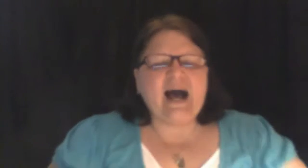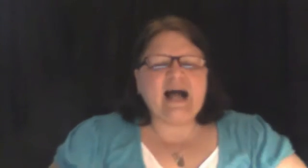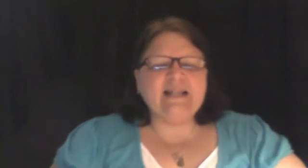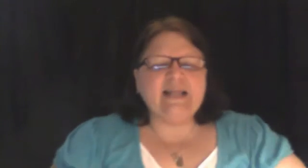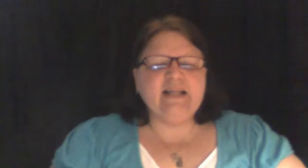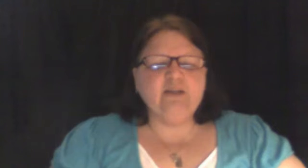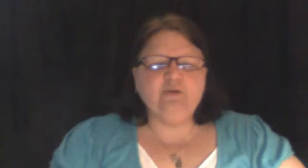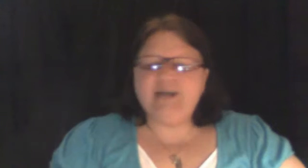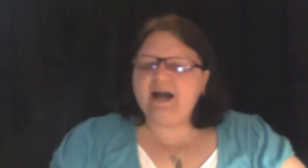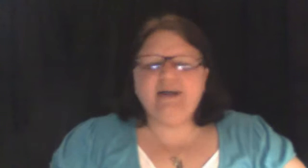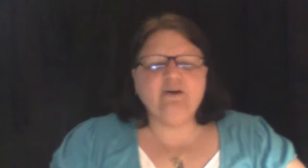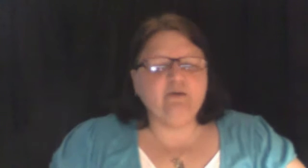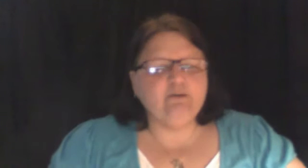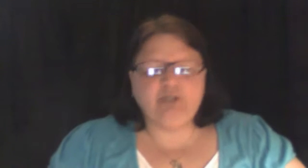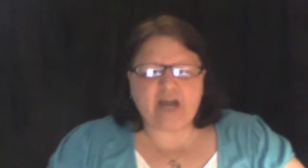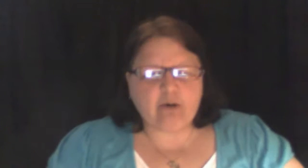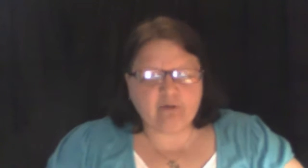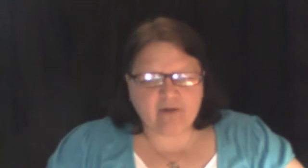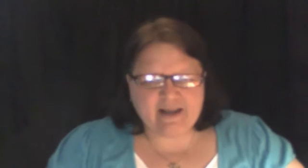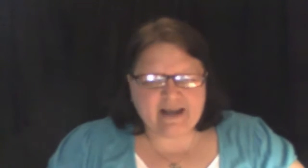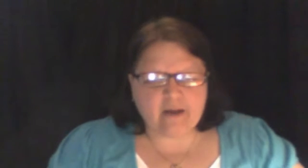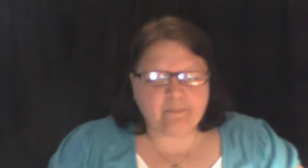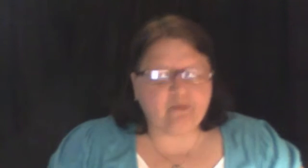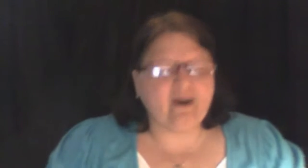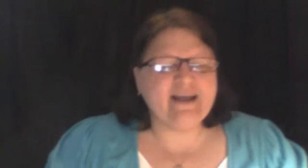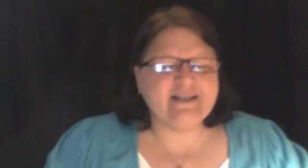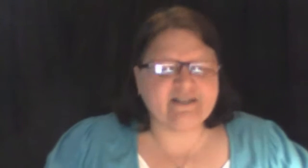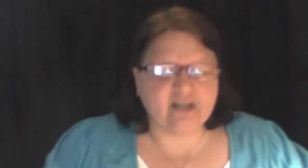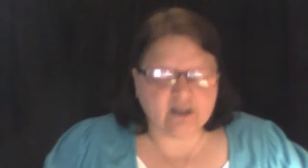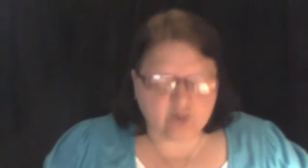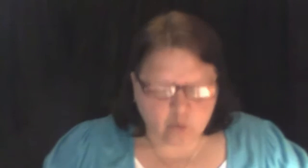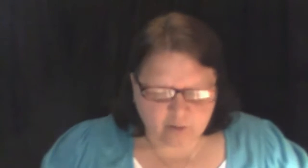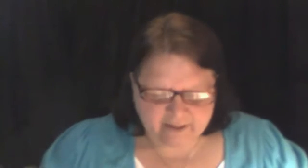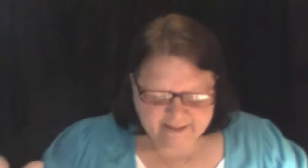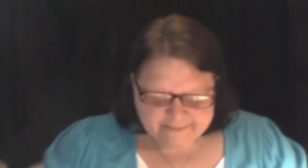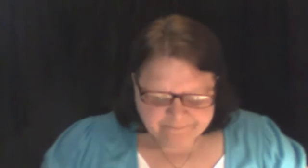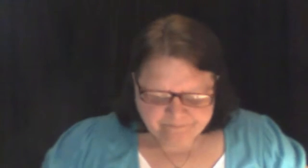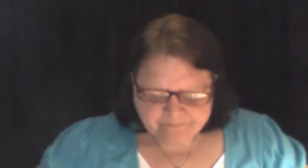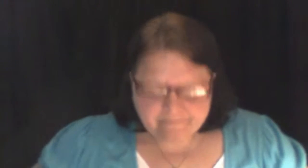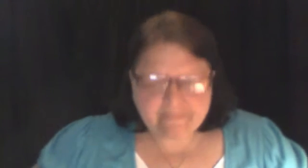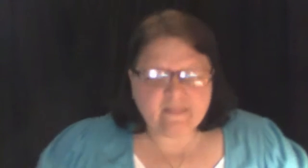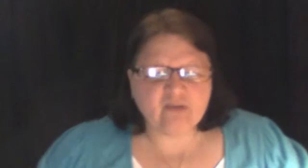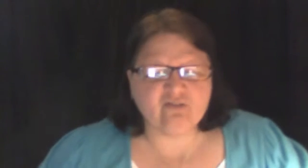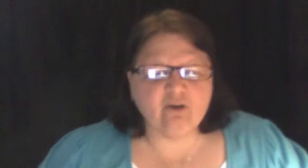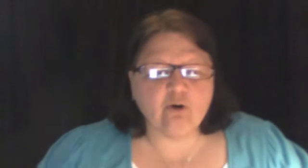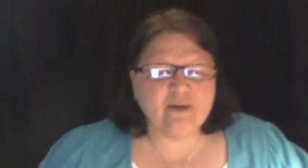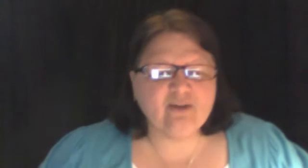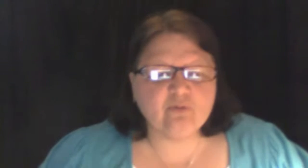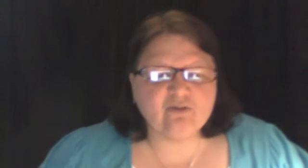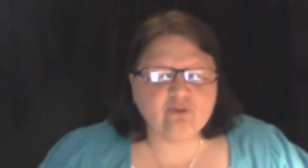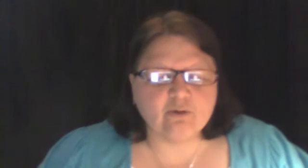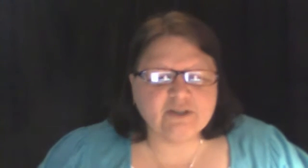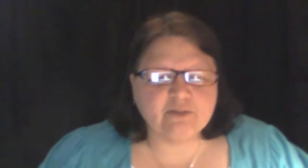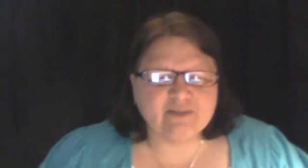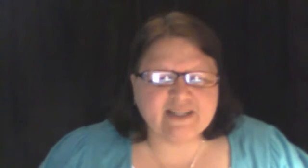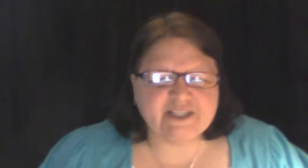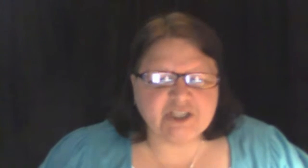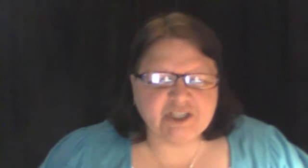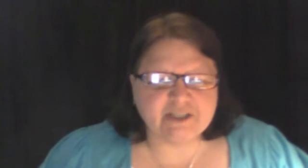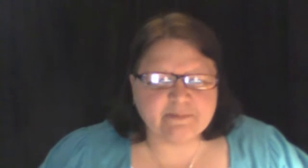Hallelujah. I know you shouting right now. Praise the Lord. So he's restored your relationships.